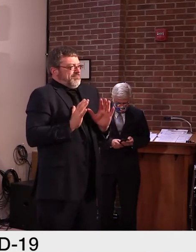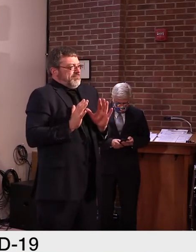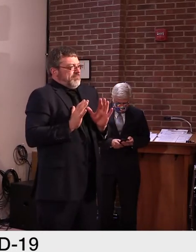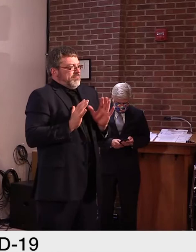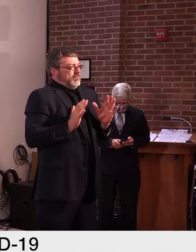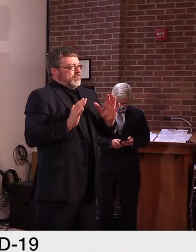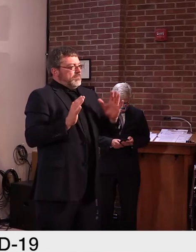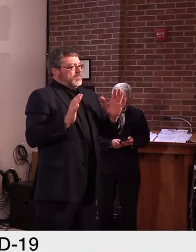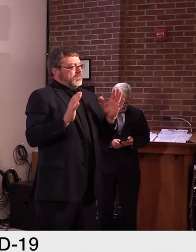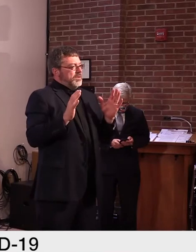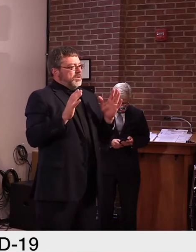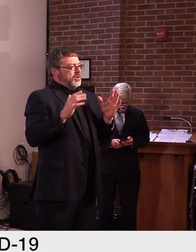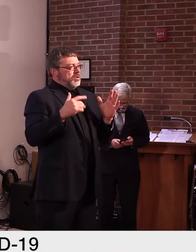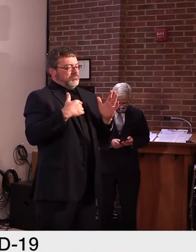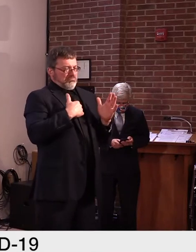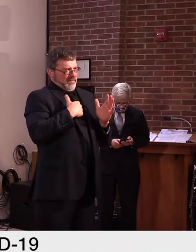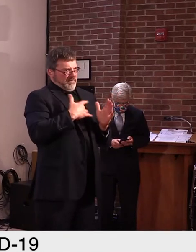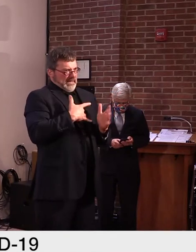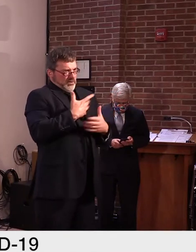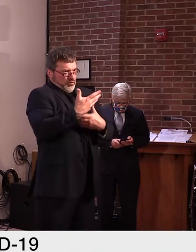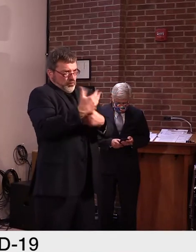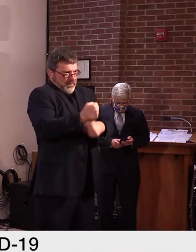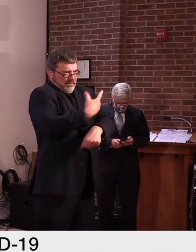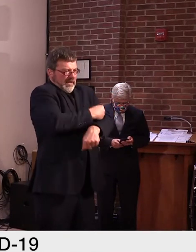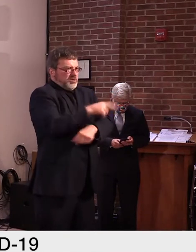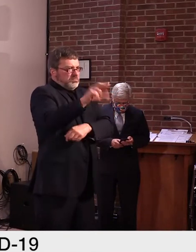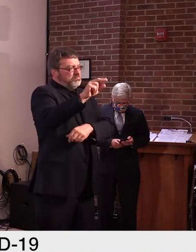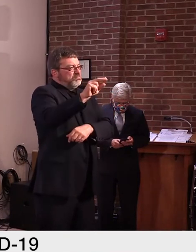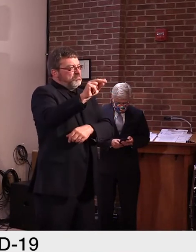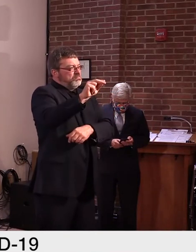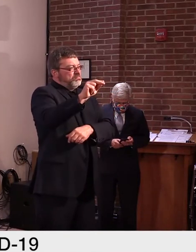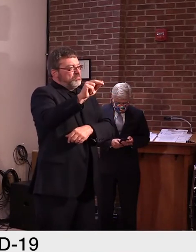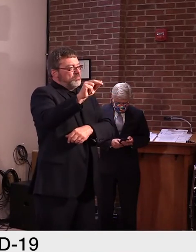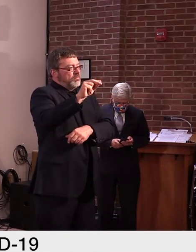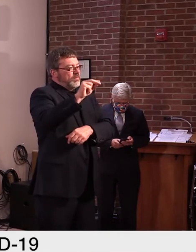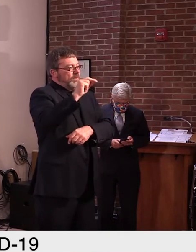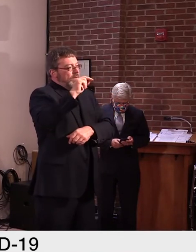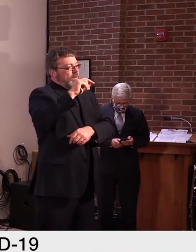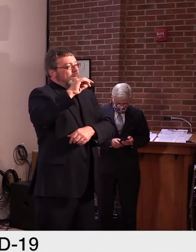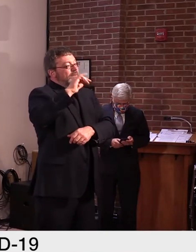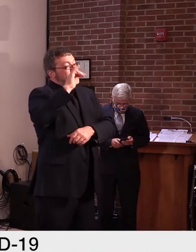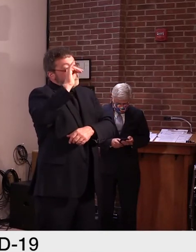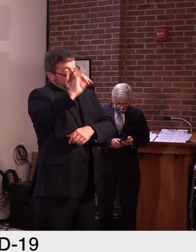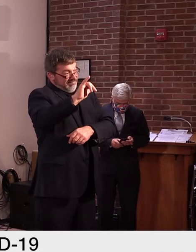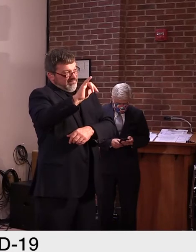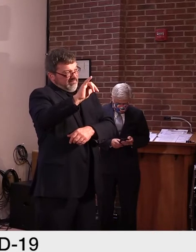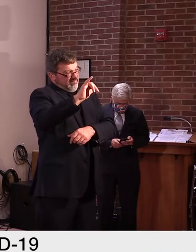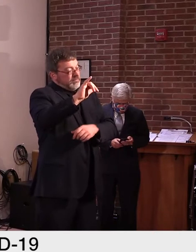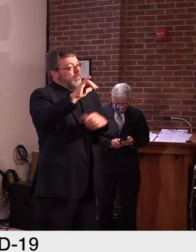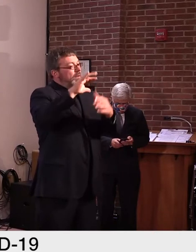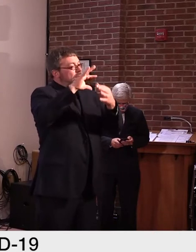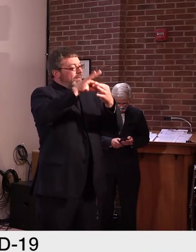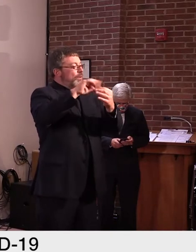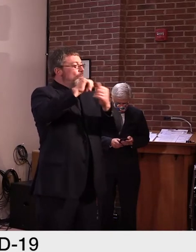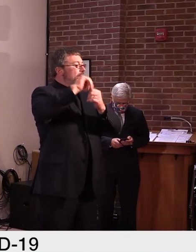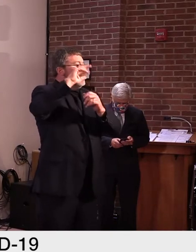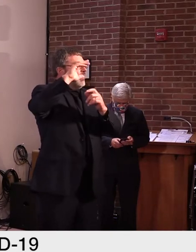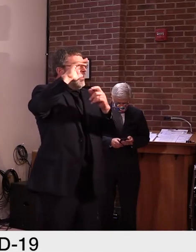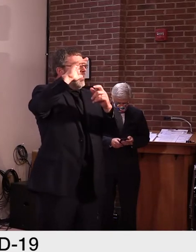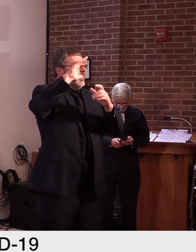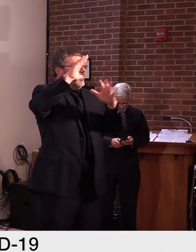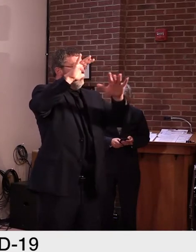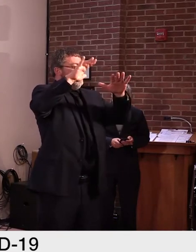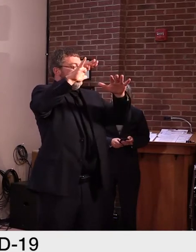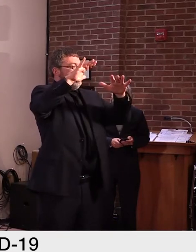trust the vaccine. But that has much more to do with the politicization of the process. With regard to